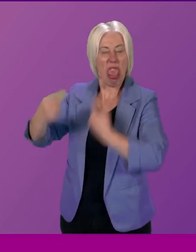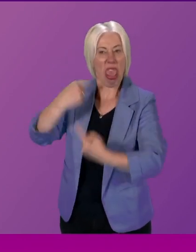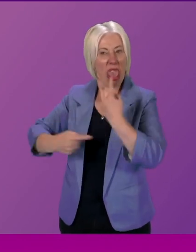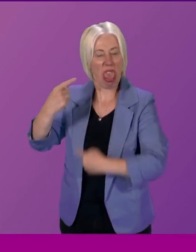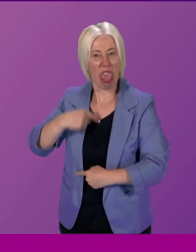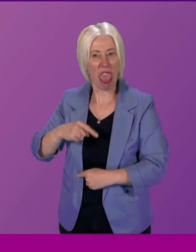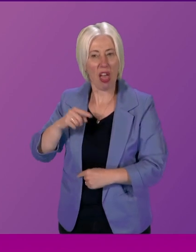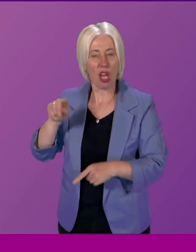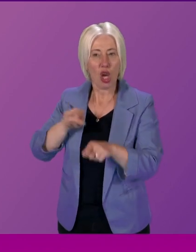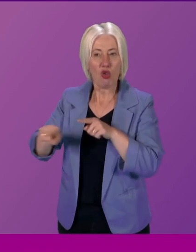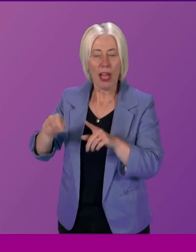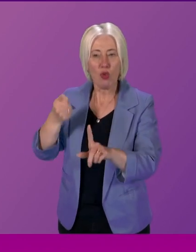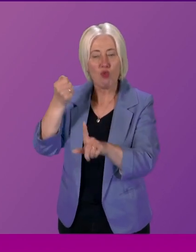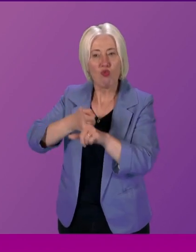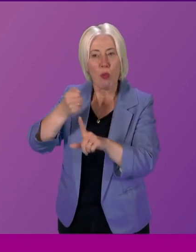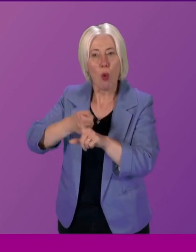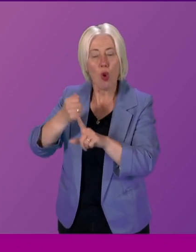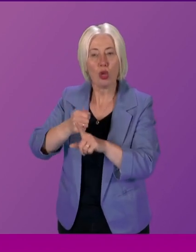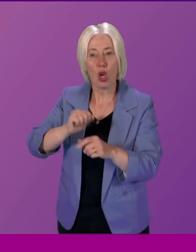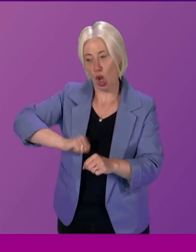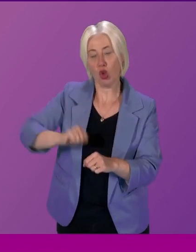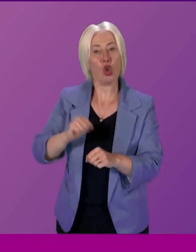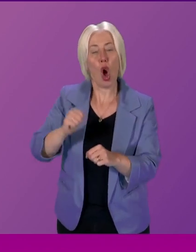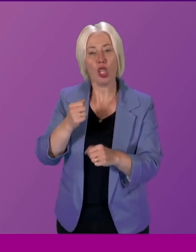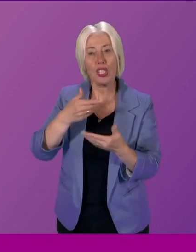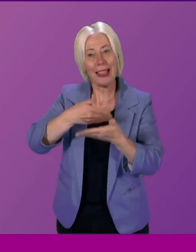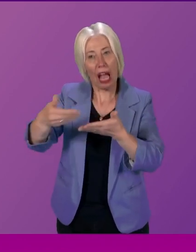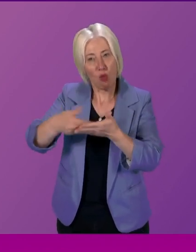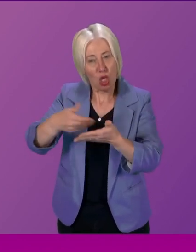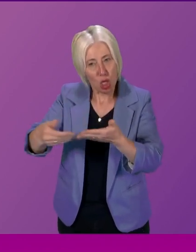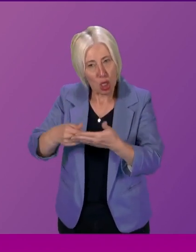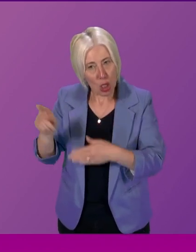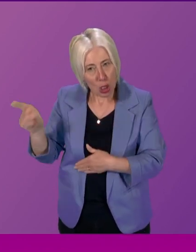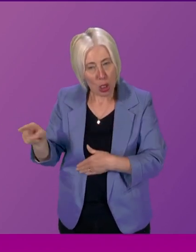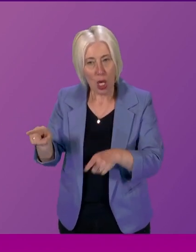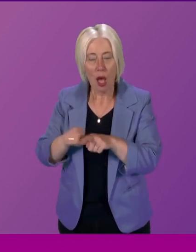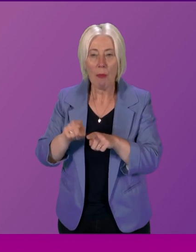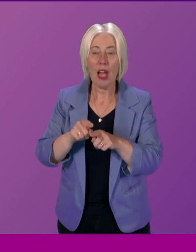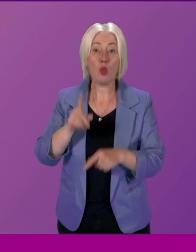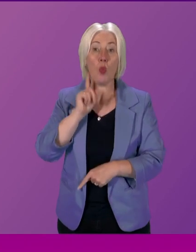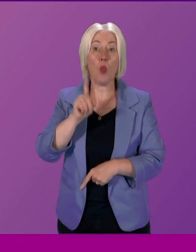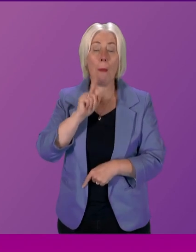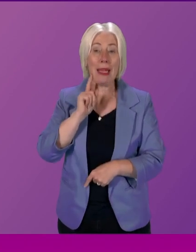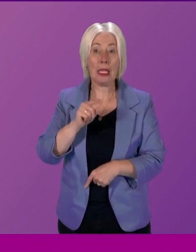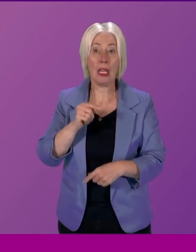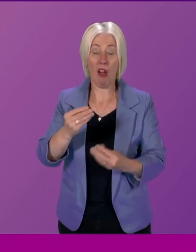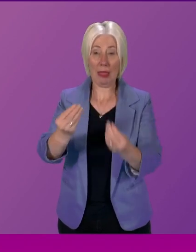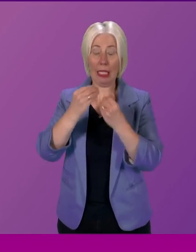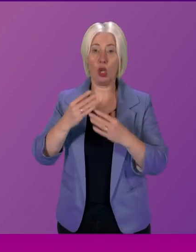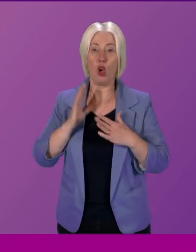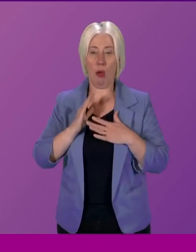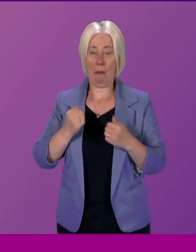efforts to promote our language Scots for women taught subliminally to take their place